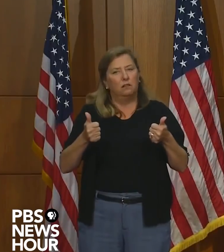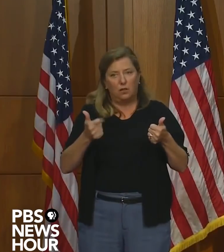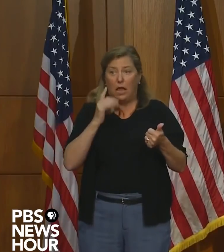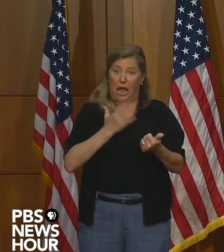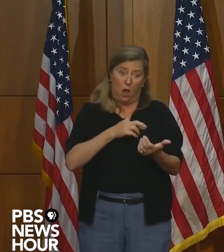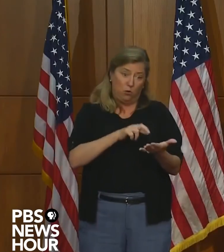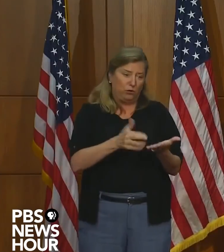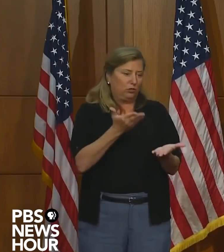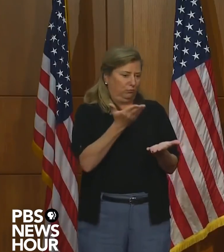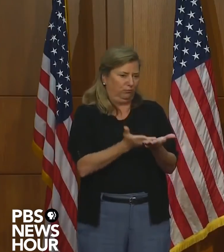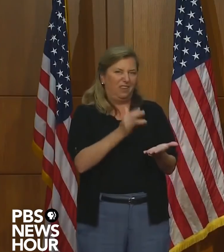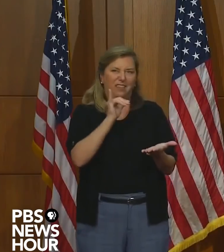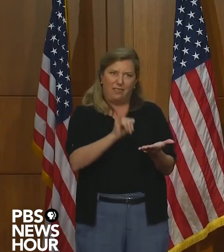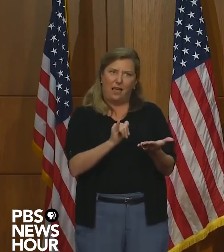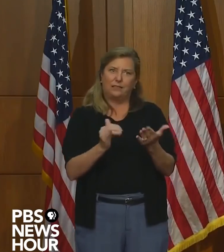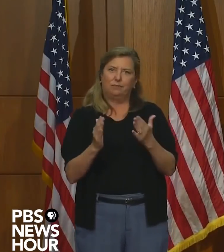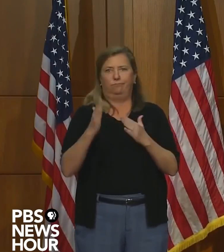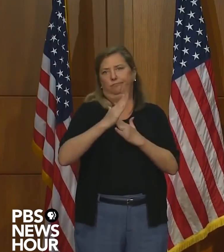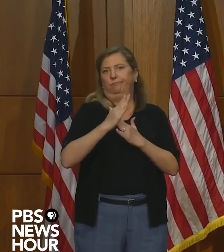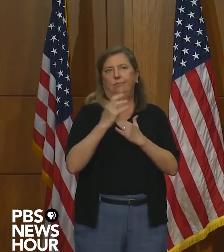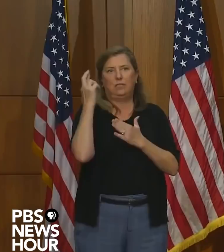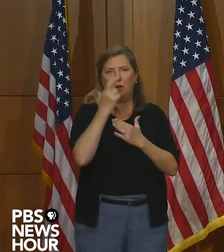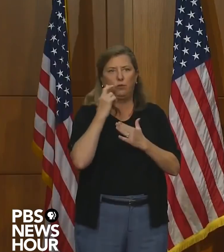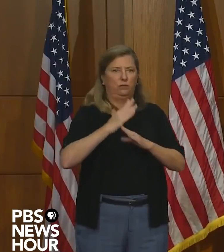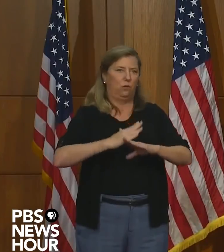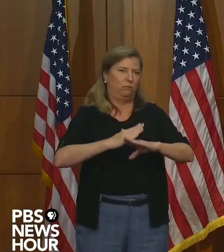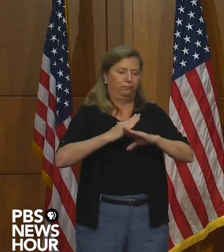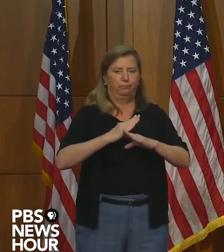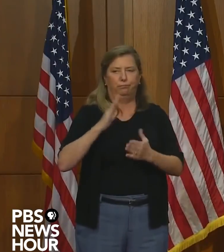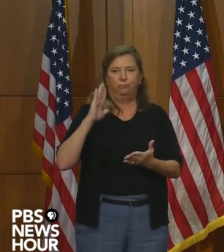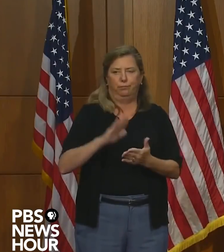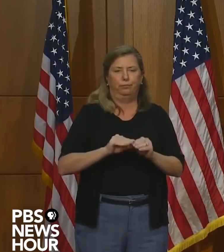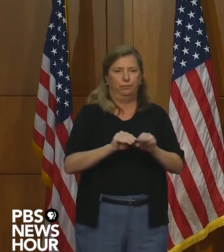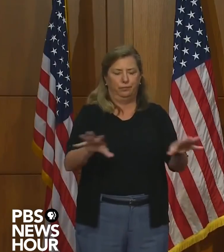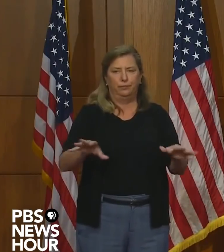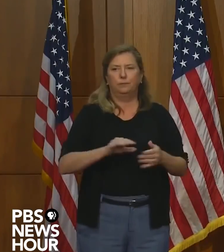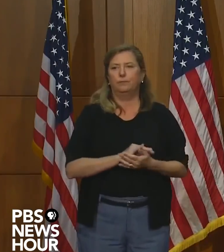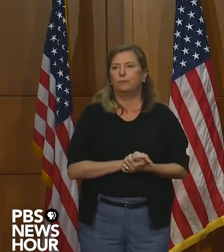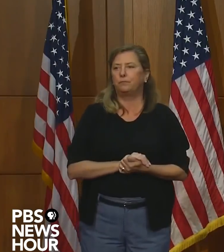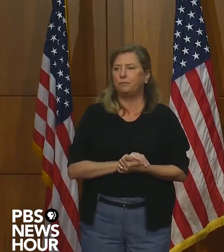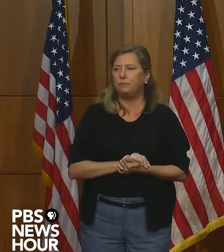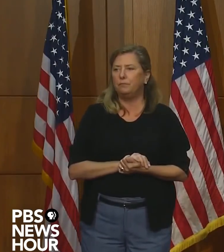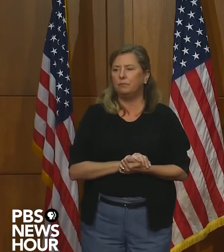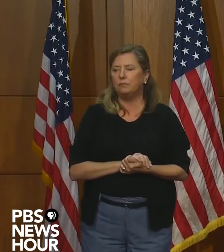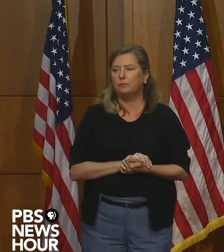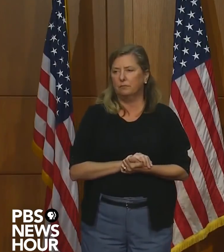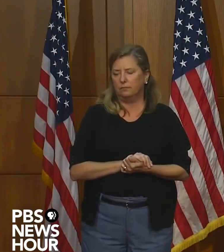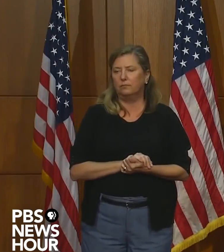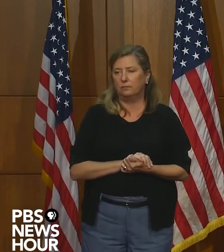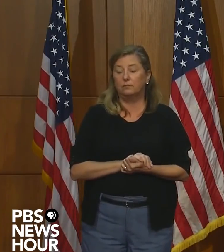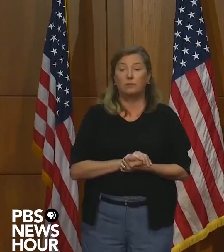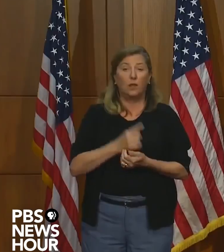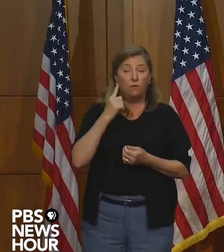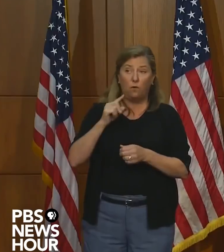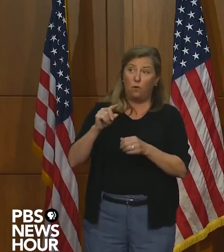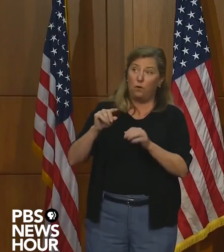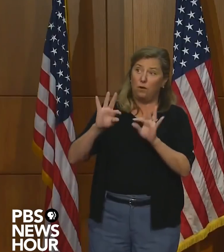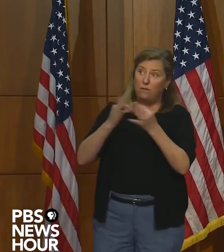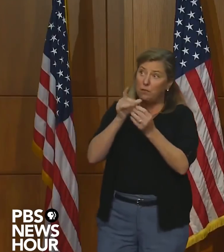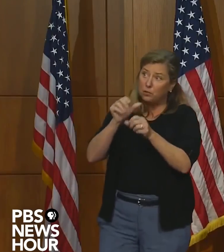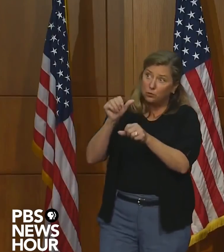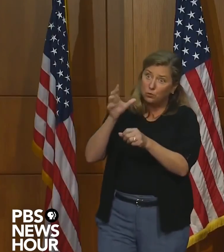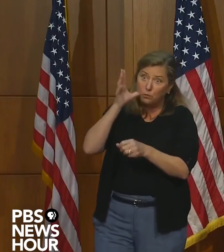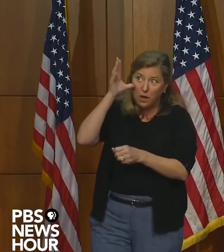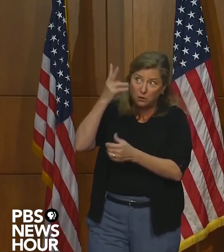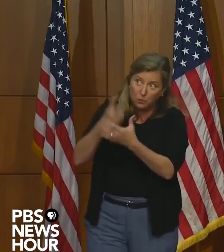supported that as, uh, the primary factor in, in, uh, reducing transmission. As it relates to working families, especially our